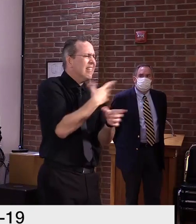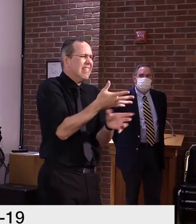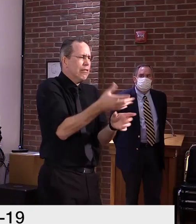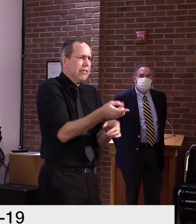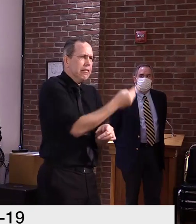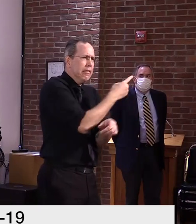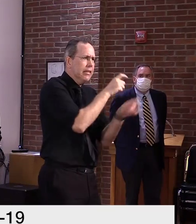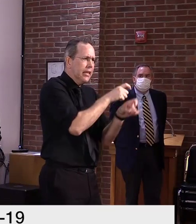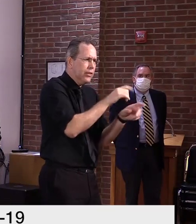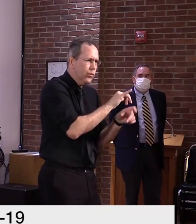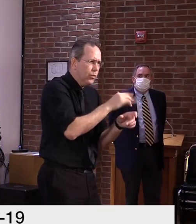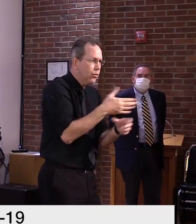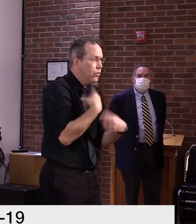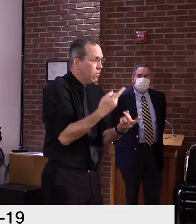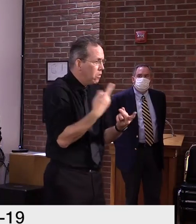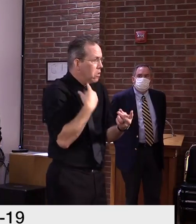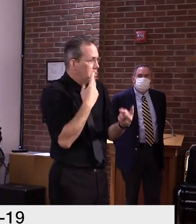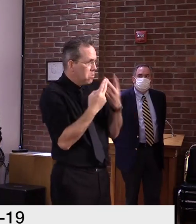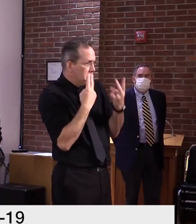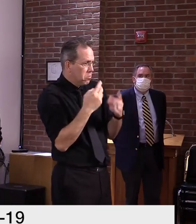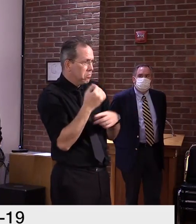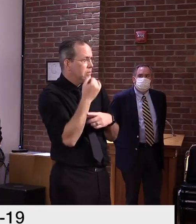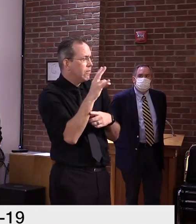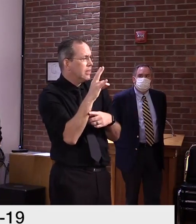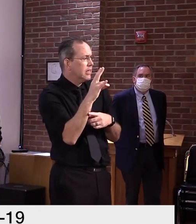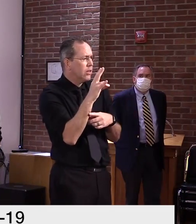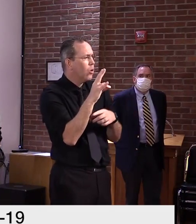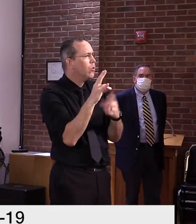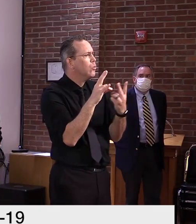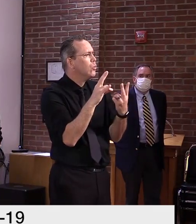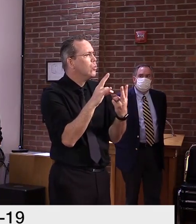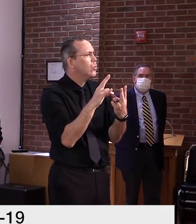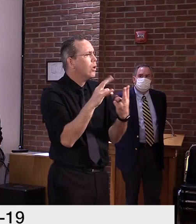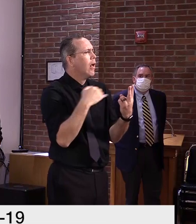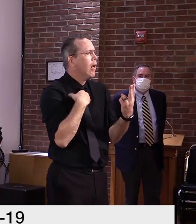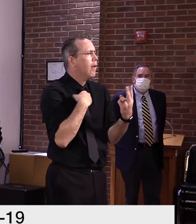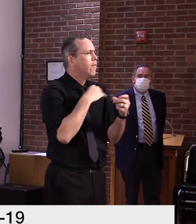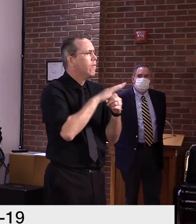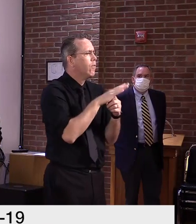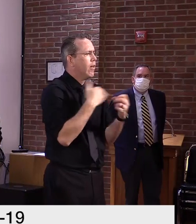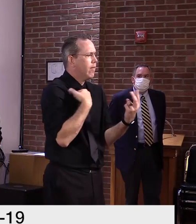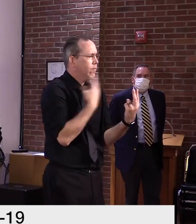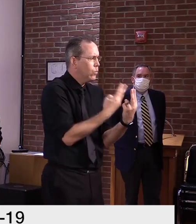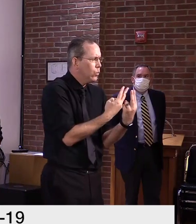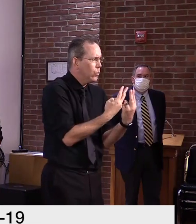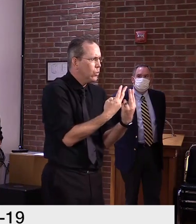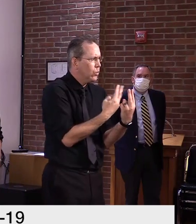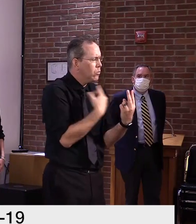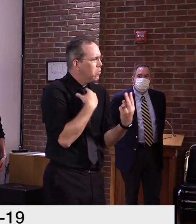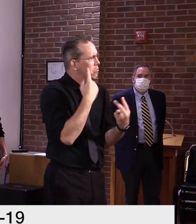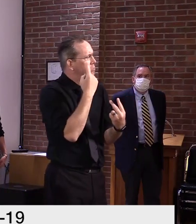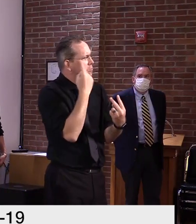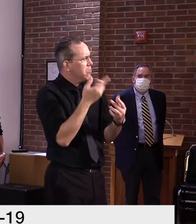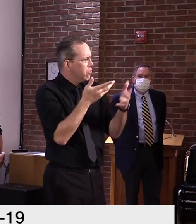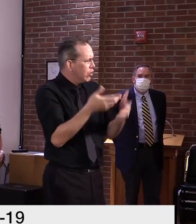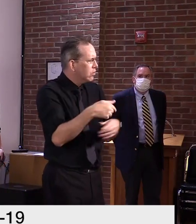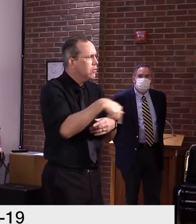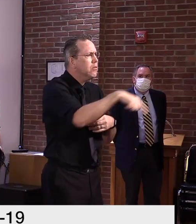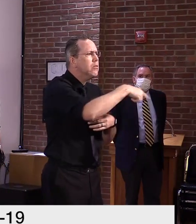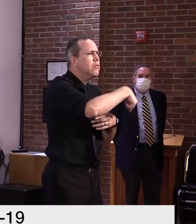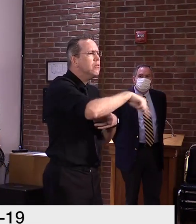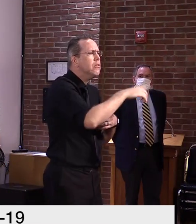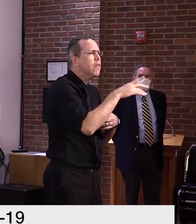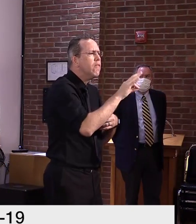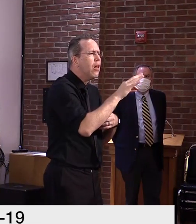a large number of asymptomatic people, and they don't appear to have a positive PCR test, and the interviews